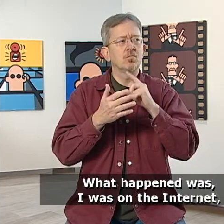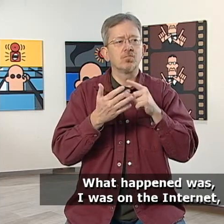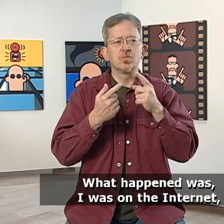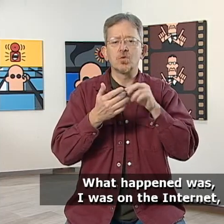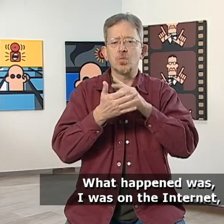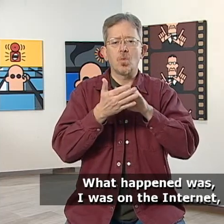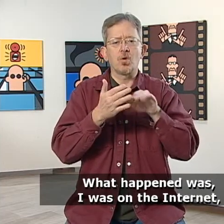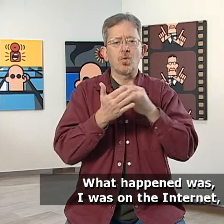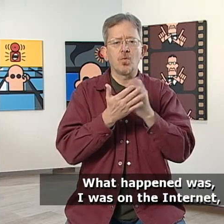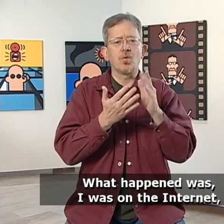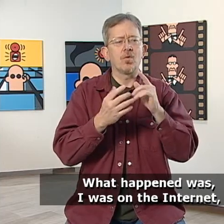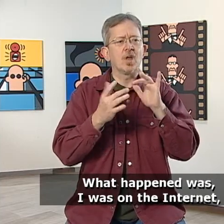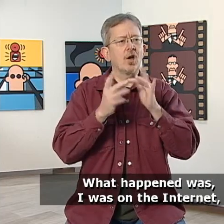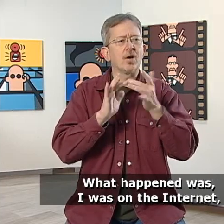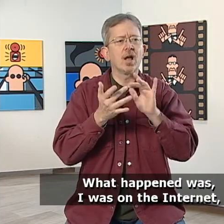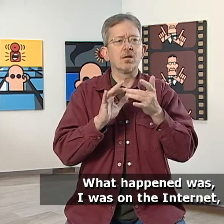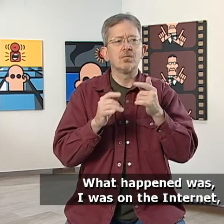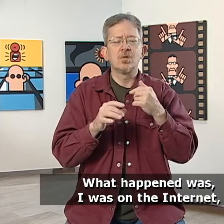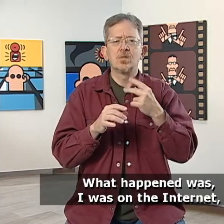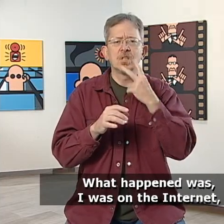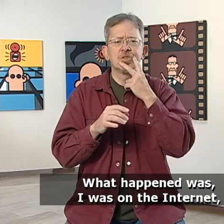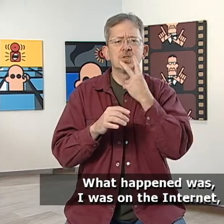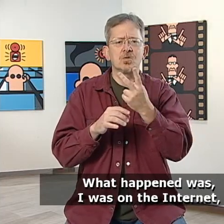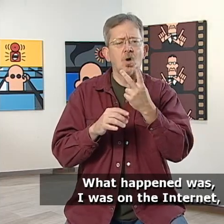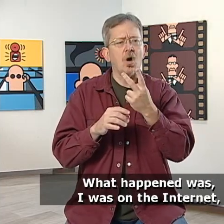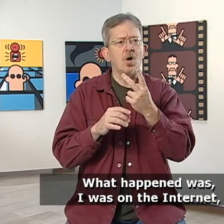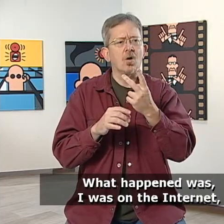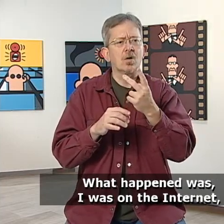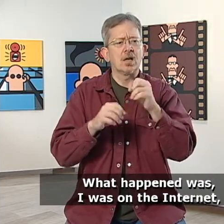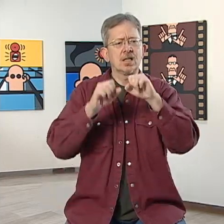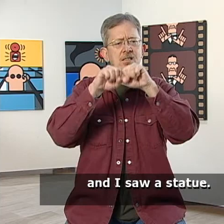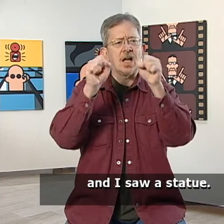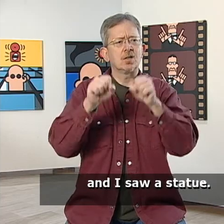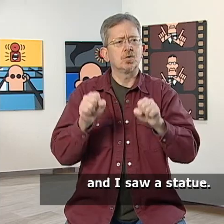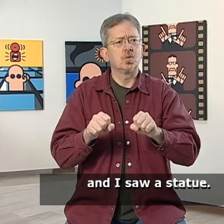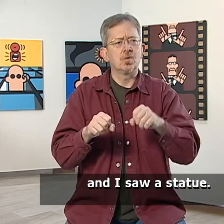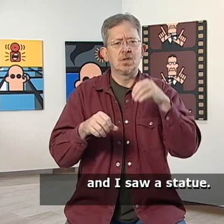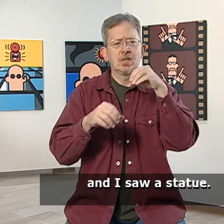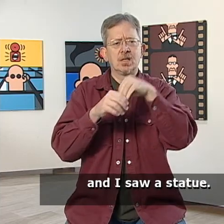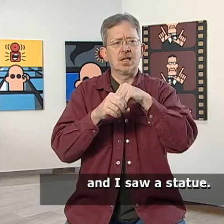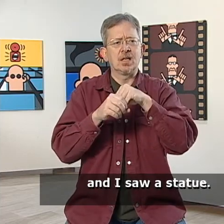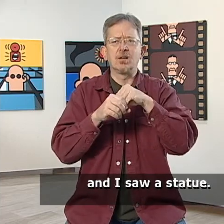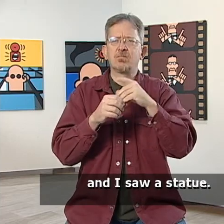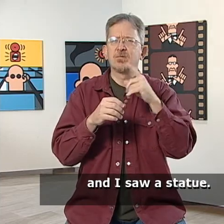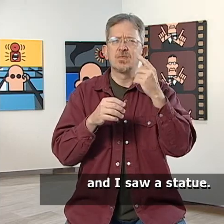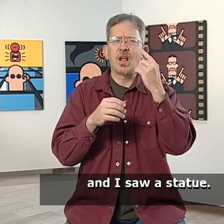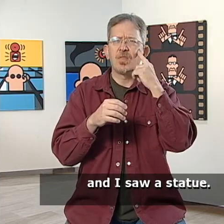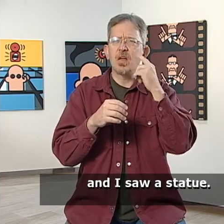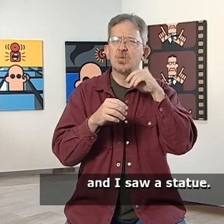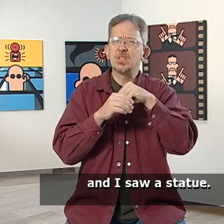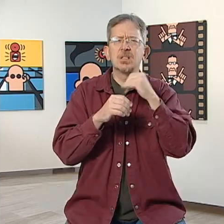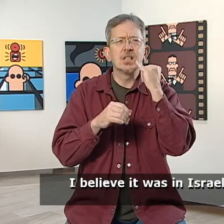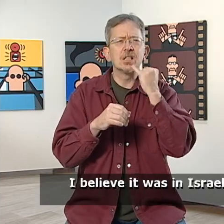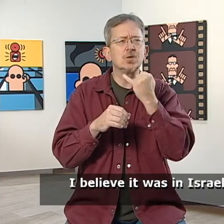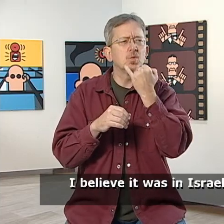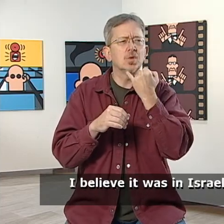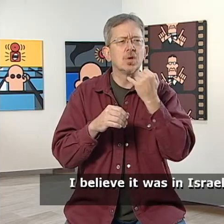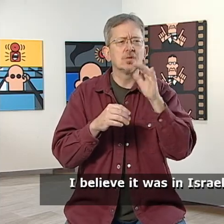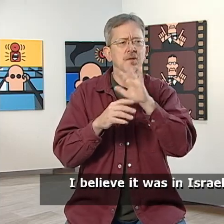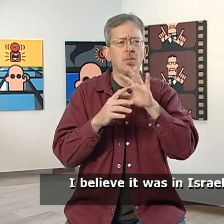What happened was I was on the Internet and I saw a statue. I believe it